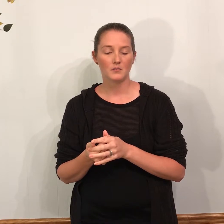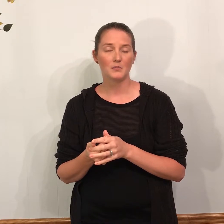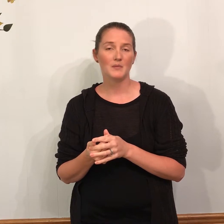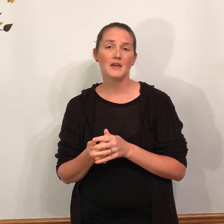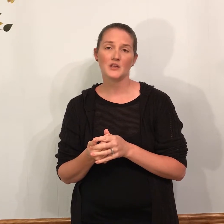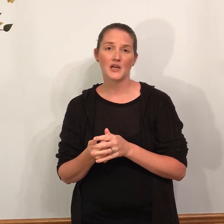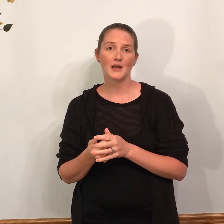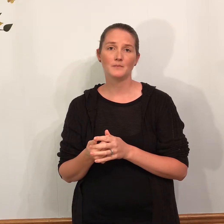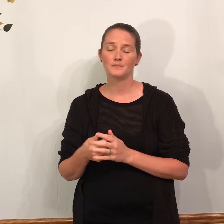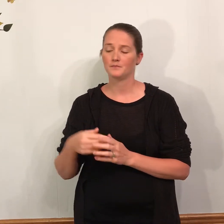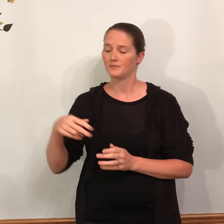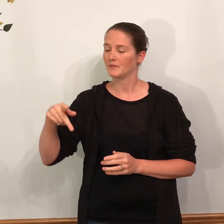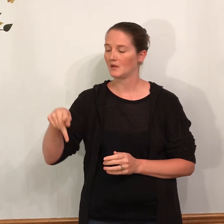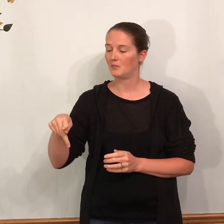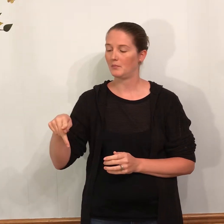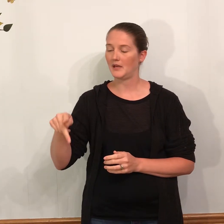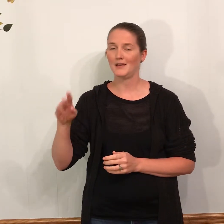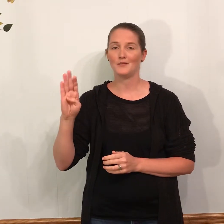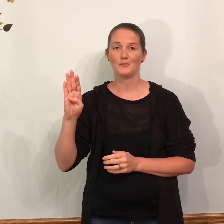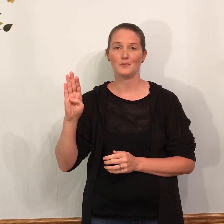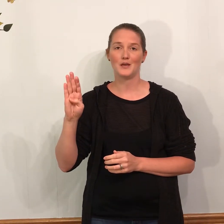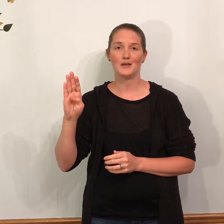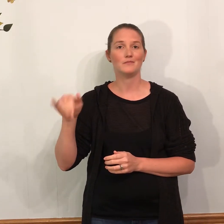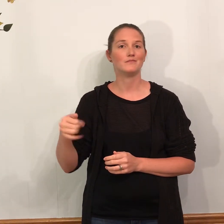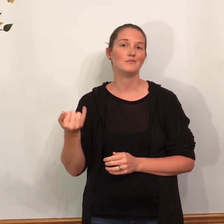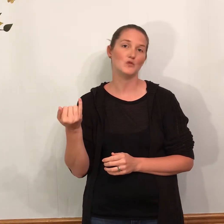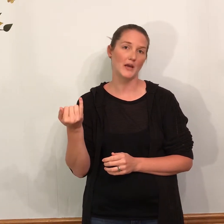P, B, and J. P, B, J.